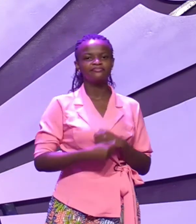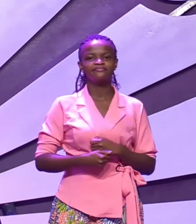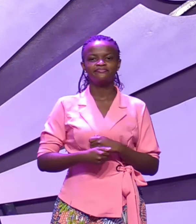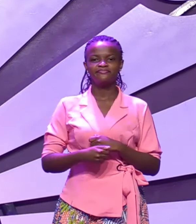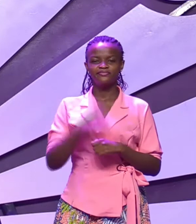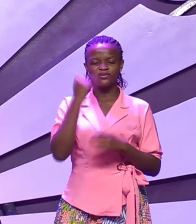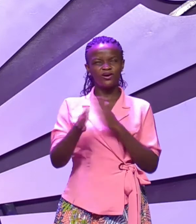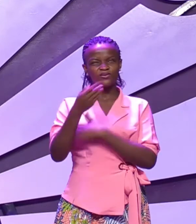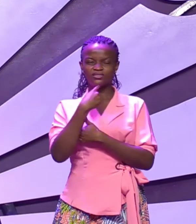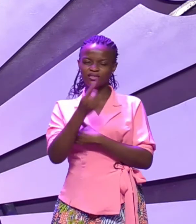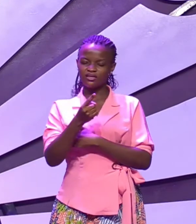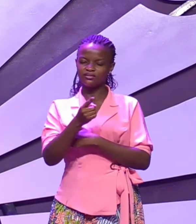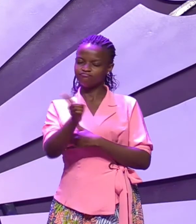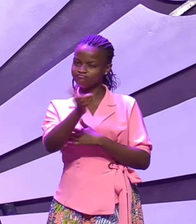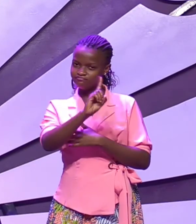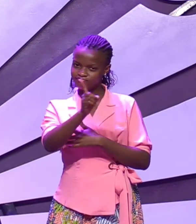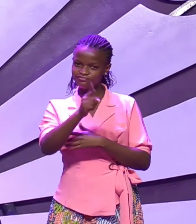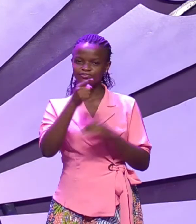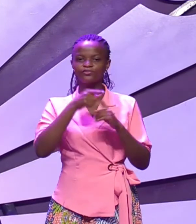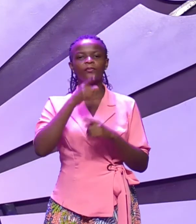that's why God says no to that man